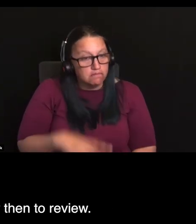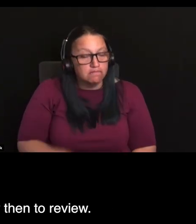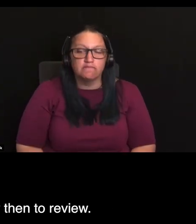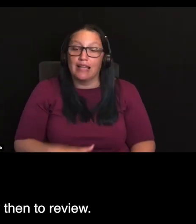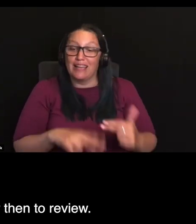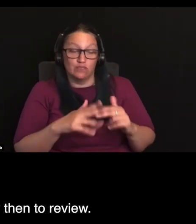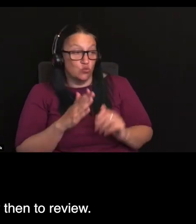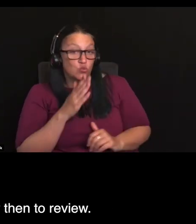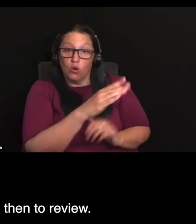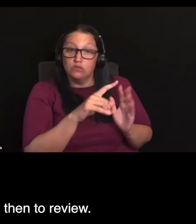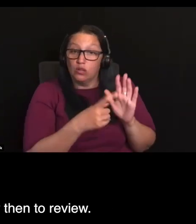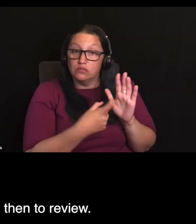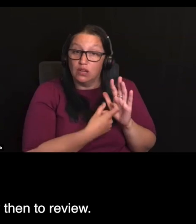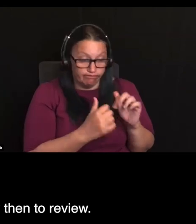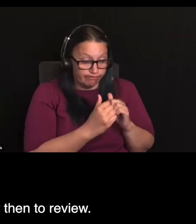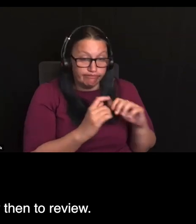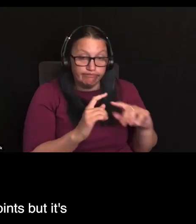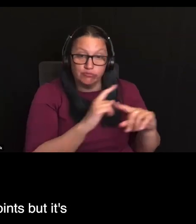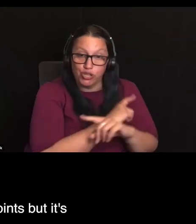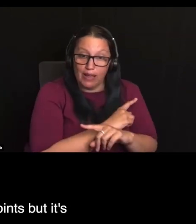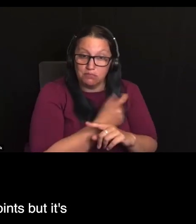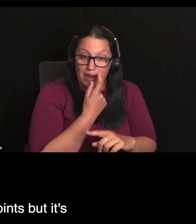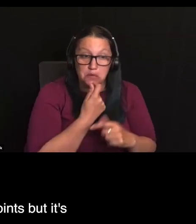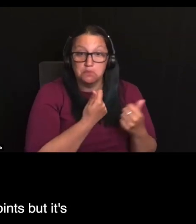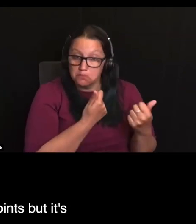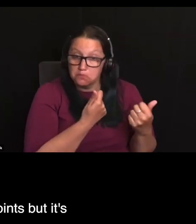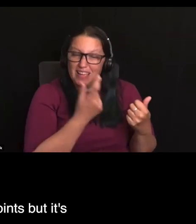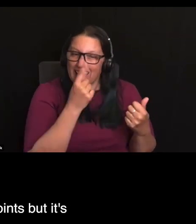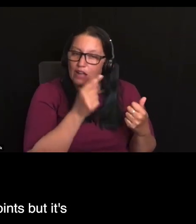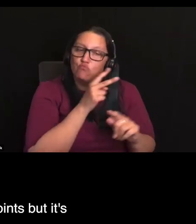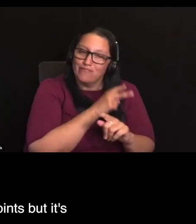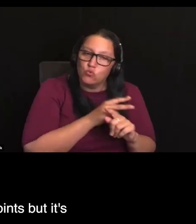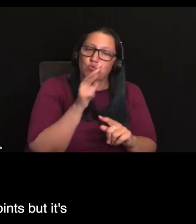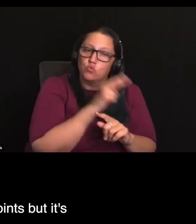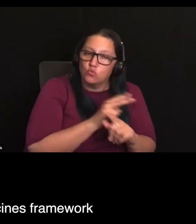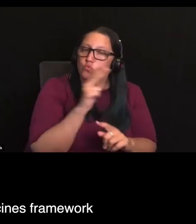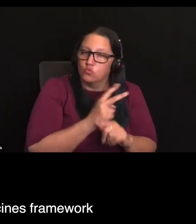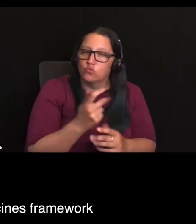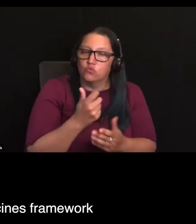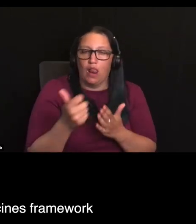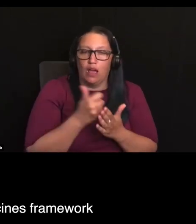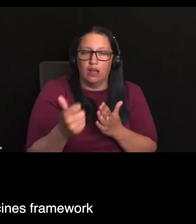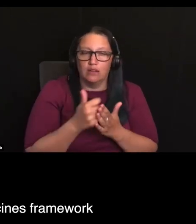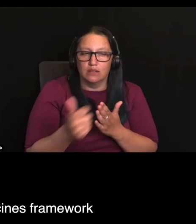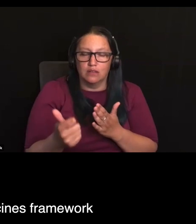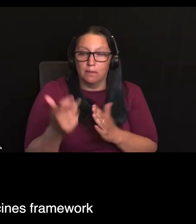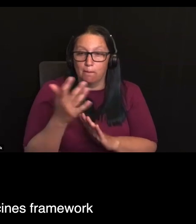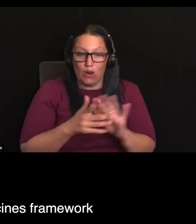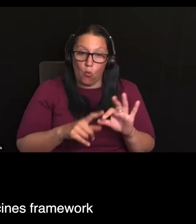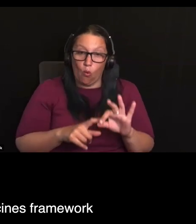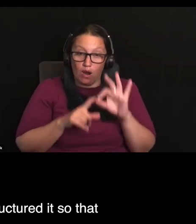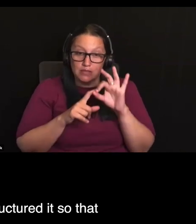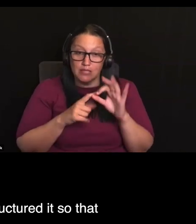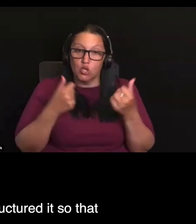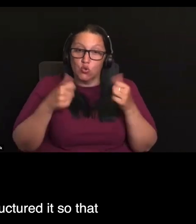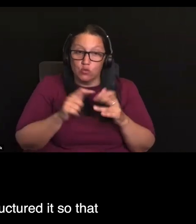have been a change, there's the opportunity then to review. So there's lots of different points, but it's based on the quality use of medicines framework